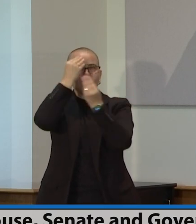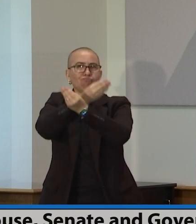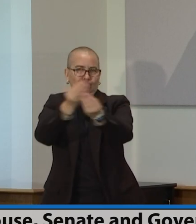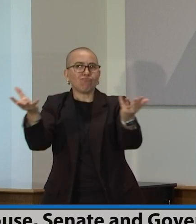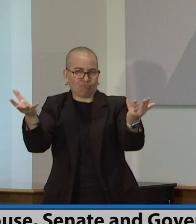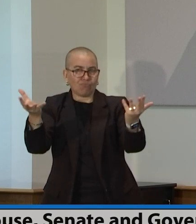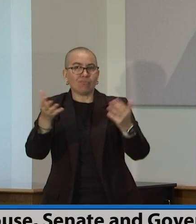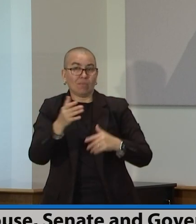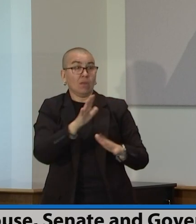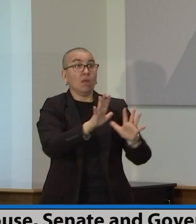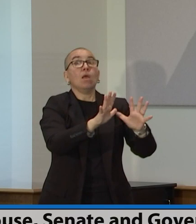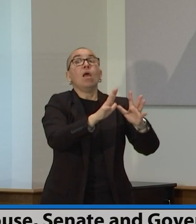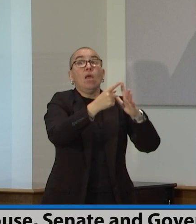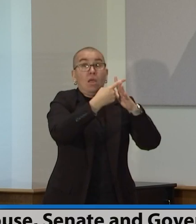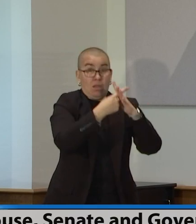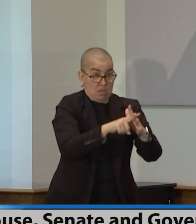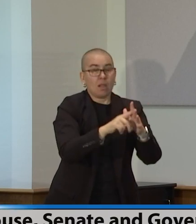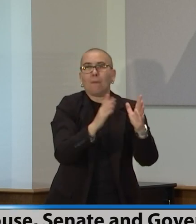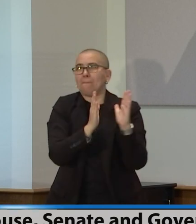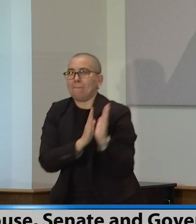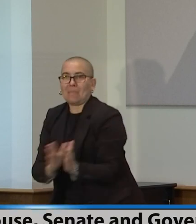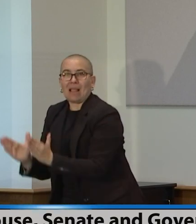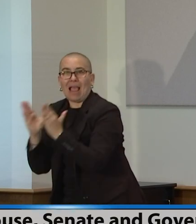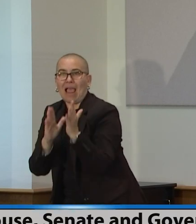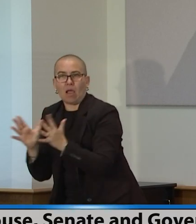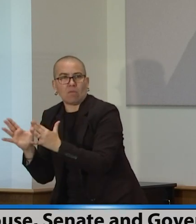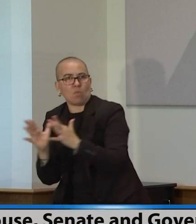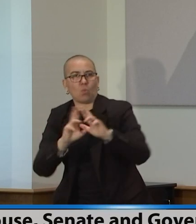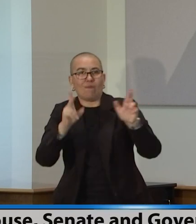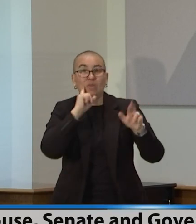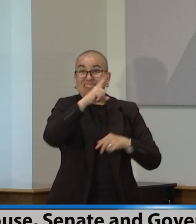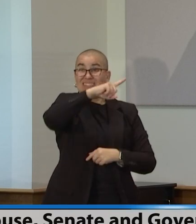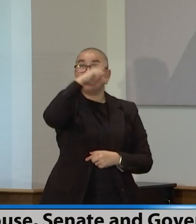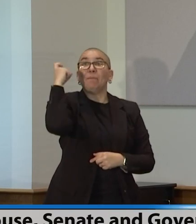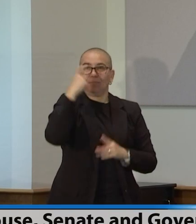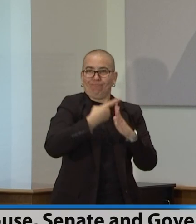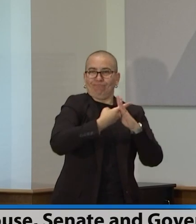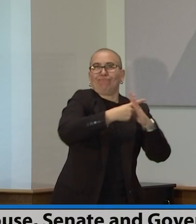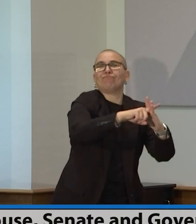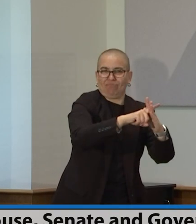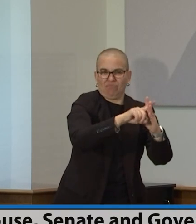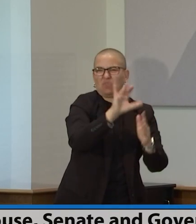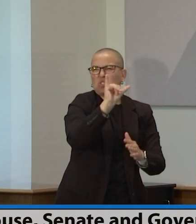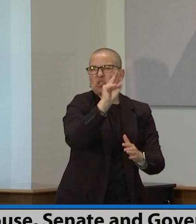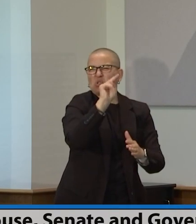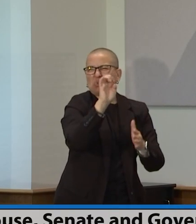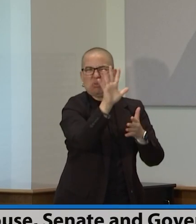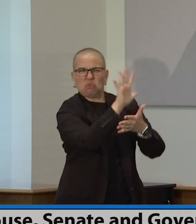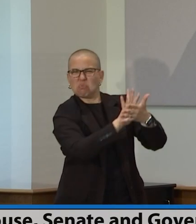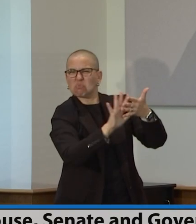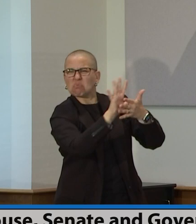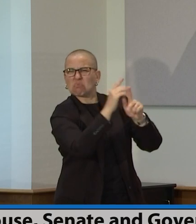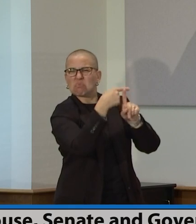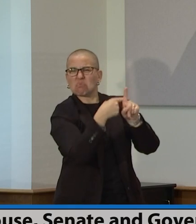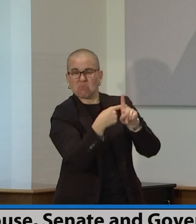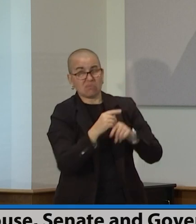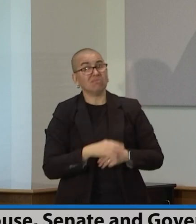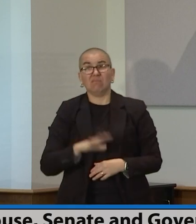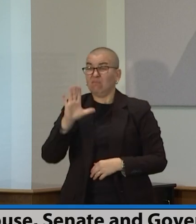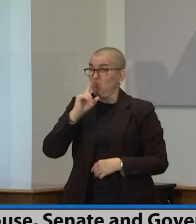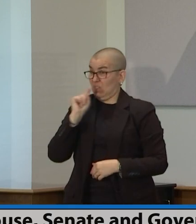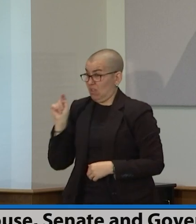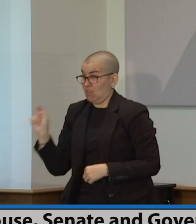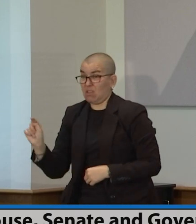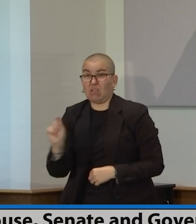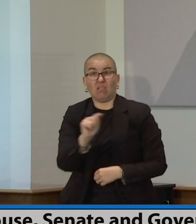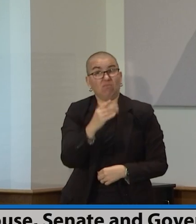get back in and continue on. So, just a good day. You're going to hear from the leaders here. They'll take some of the specifics, and at the end, all of us will